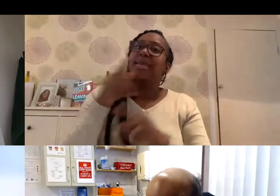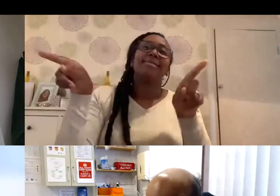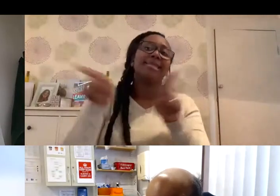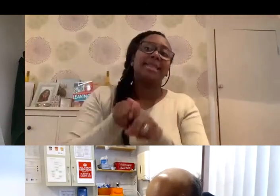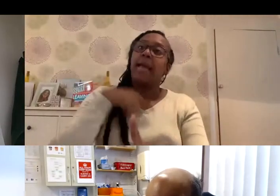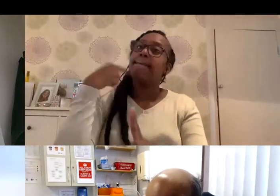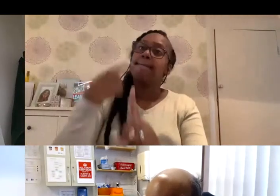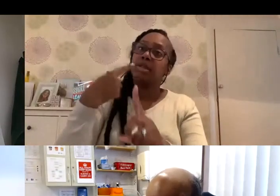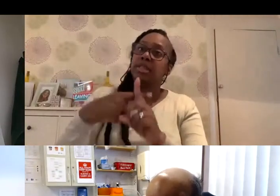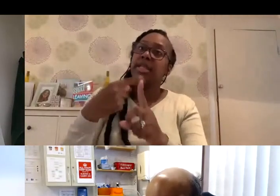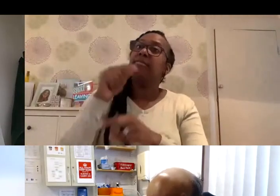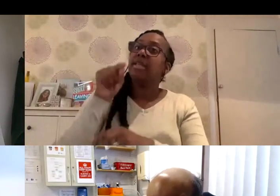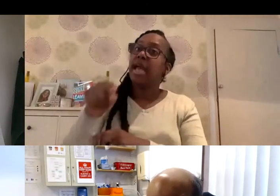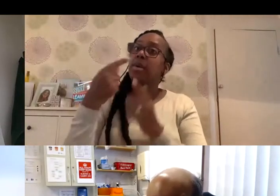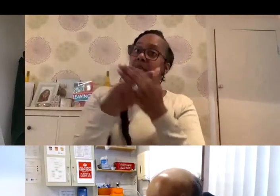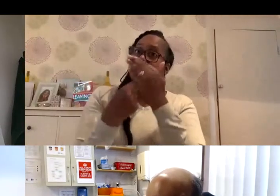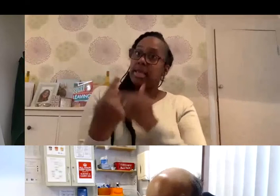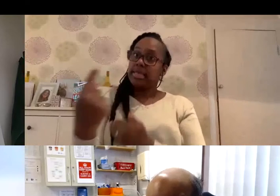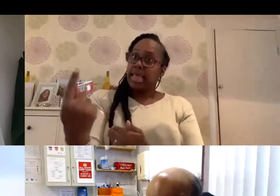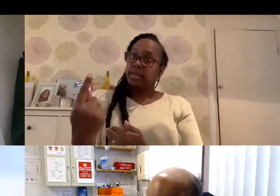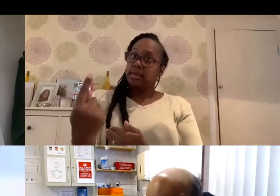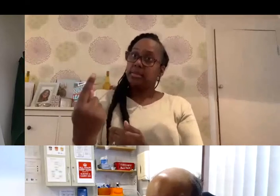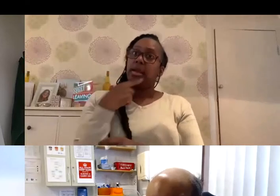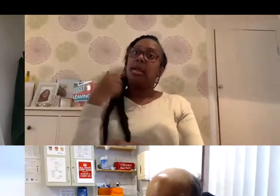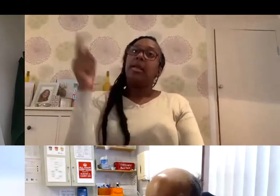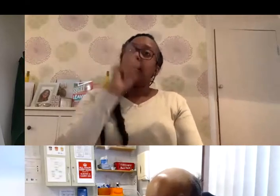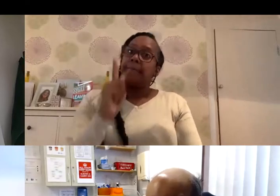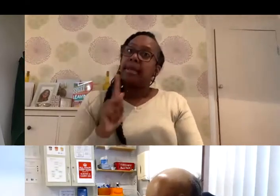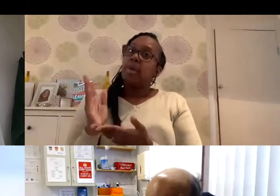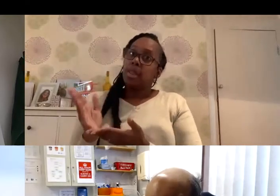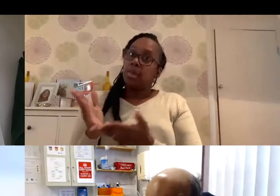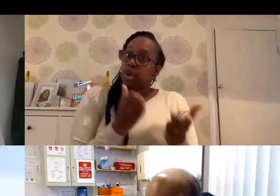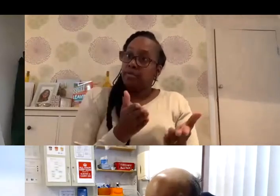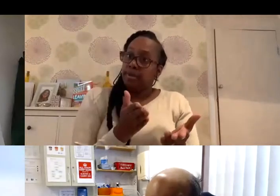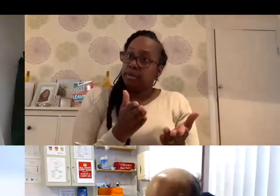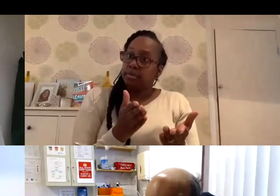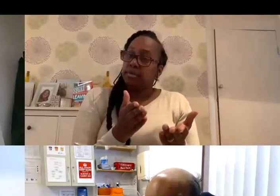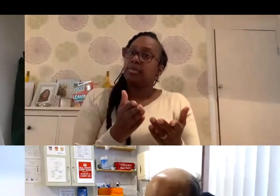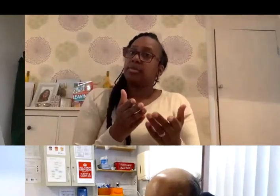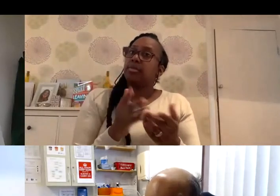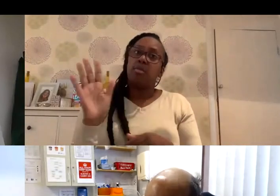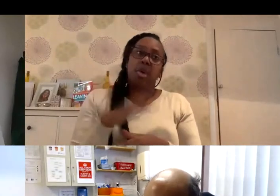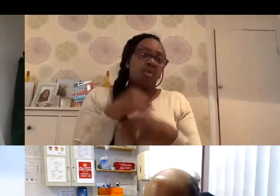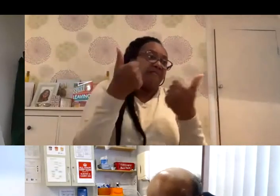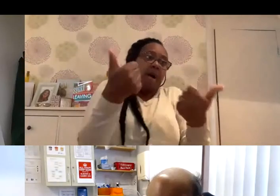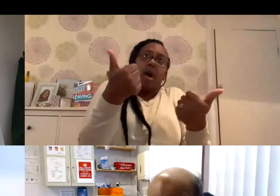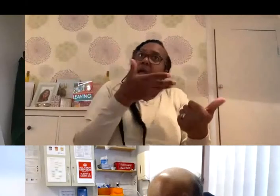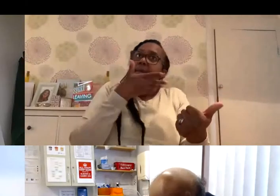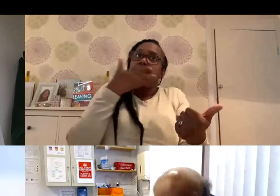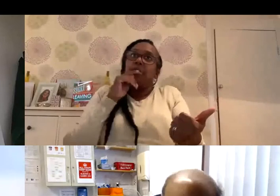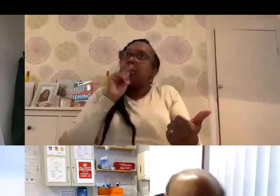So he's now in isolation. The people in the service, we are all fine. We've not had any